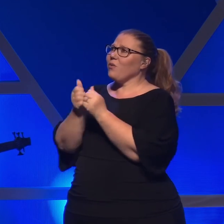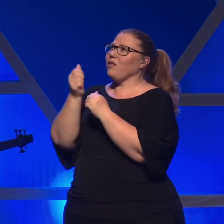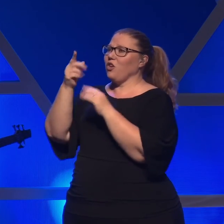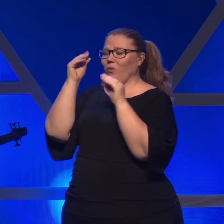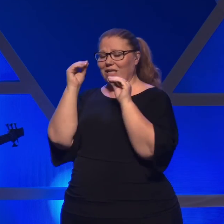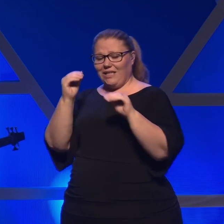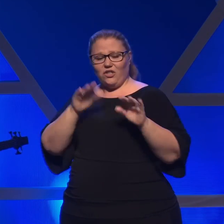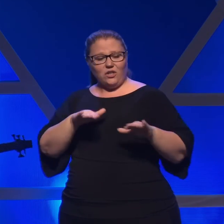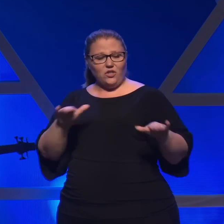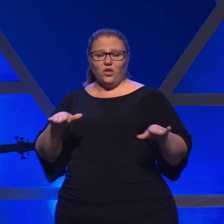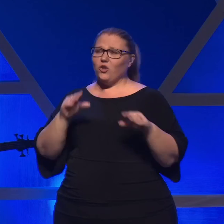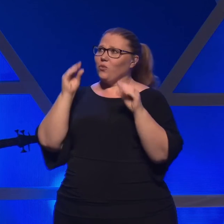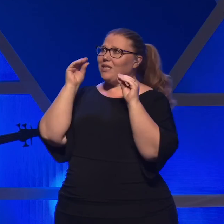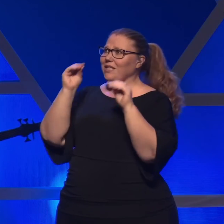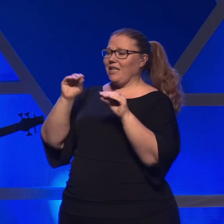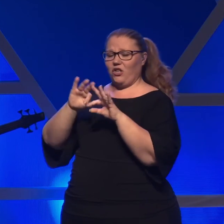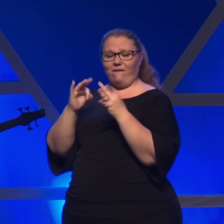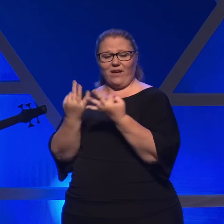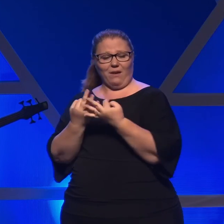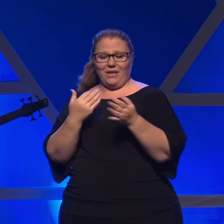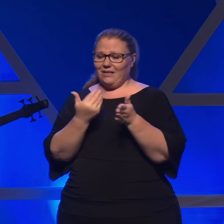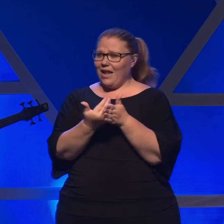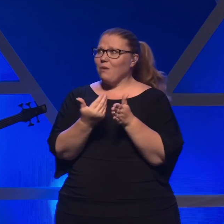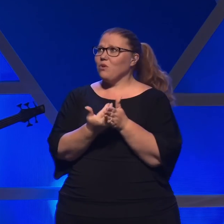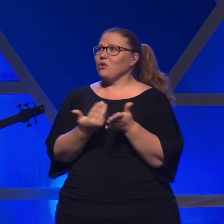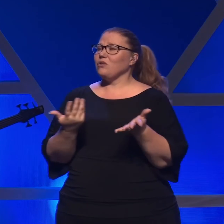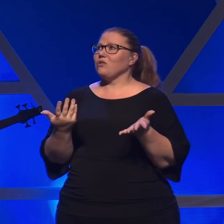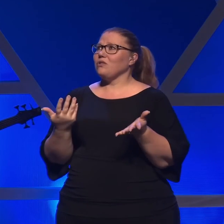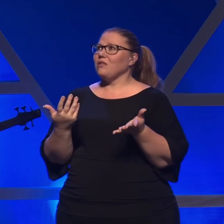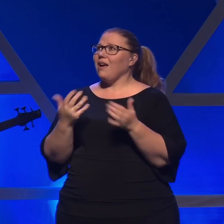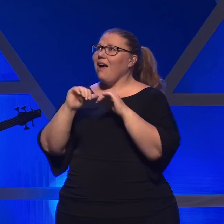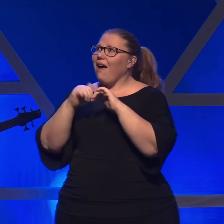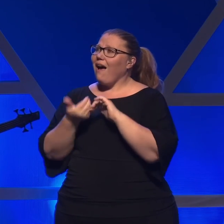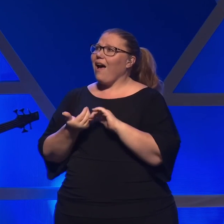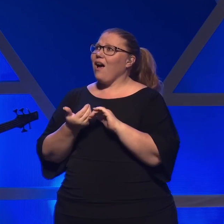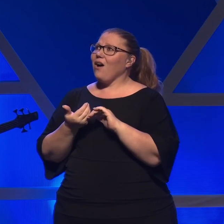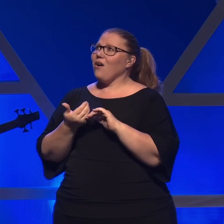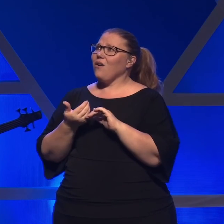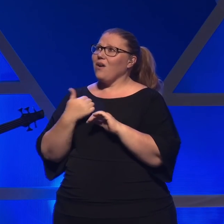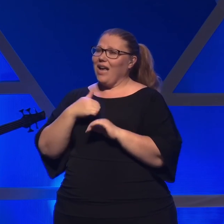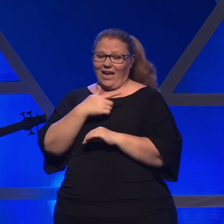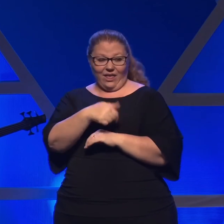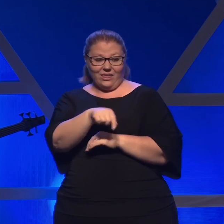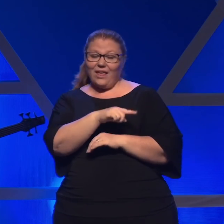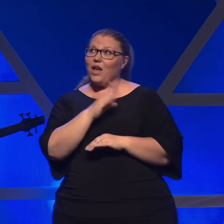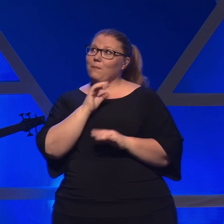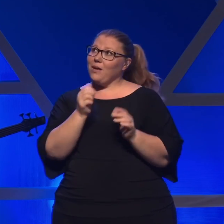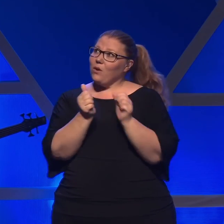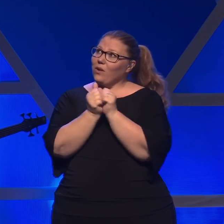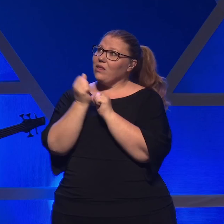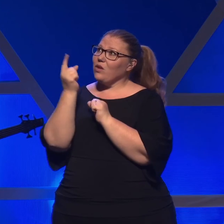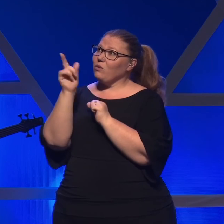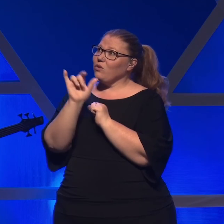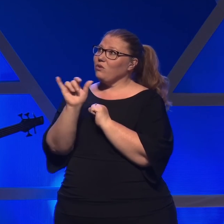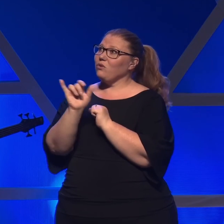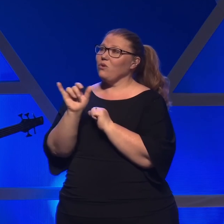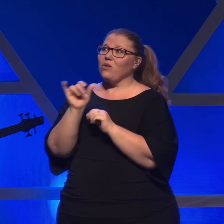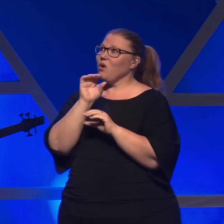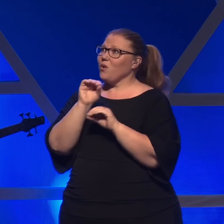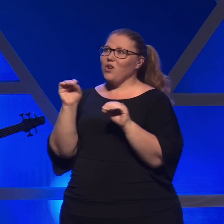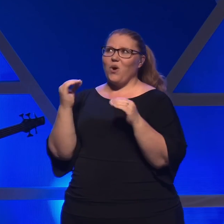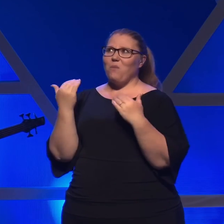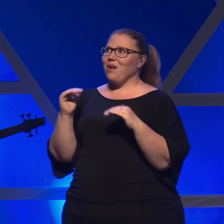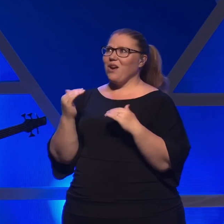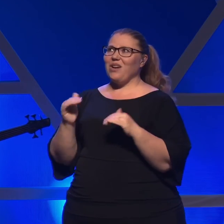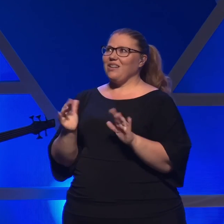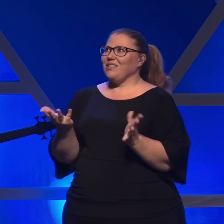teach our families, we teach our neighbors, how can they be with you? There are no barriers,